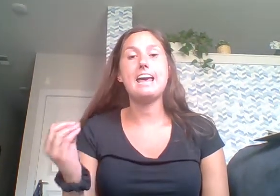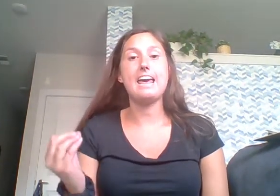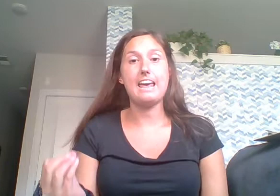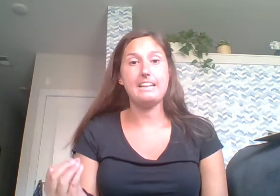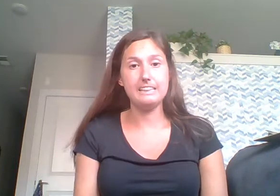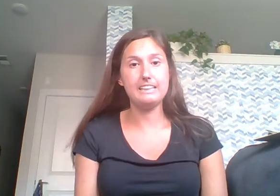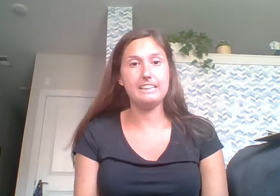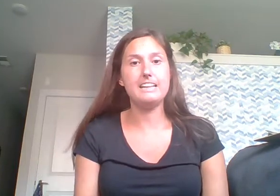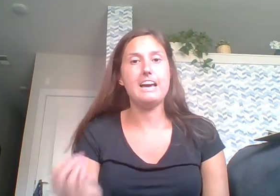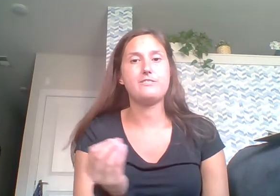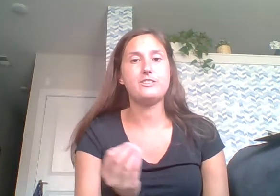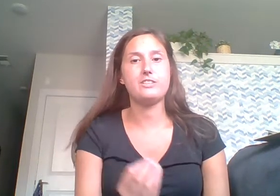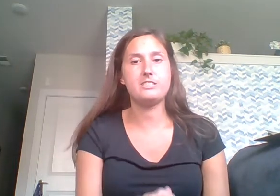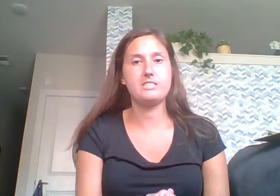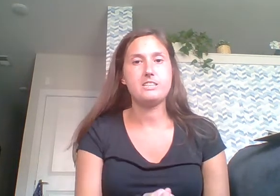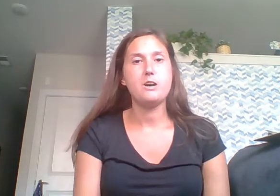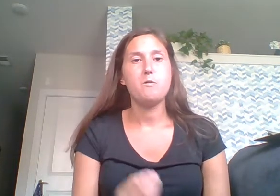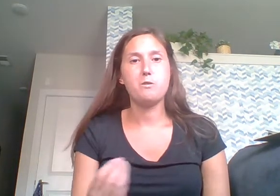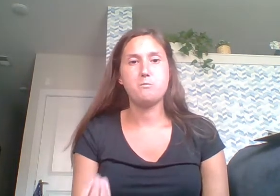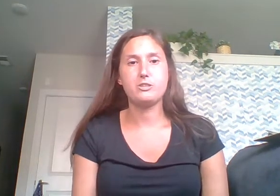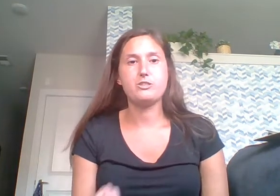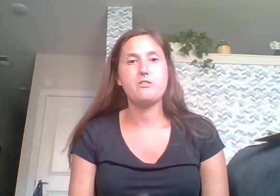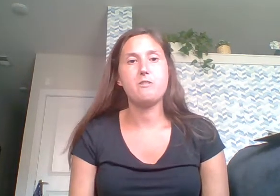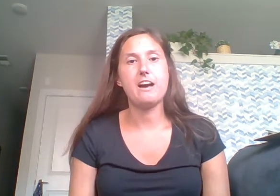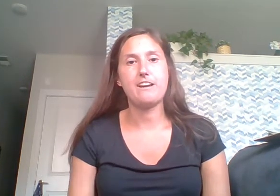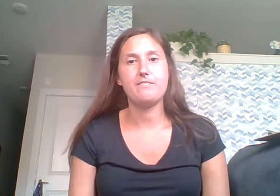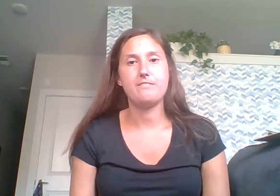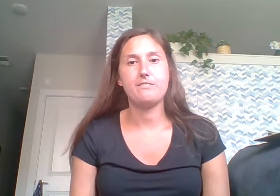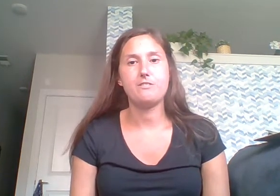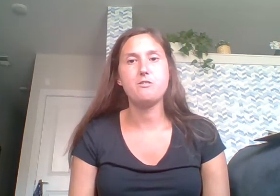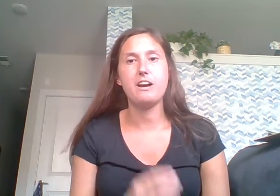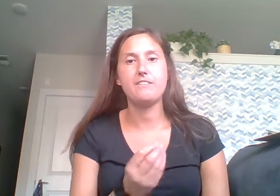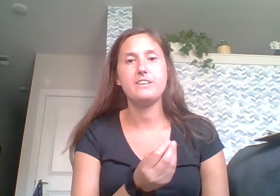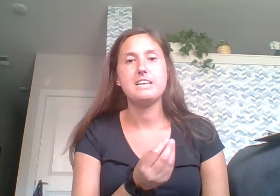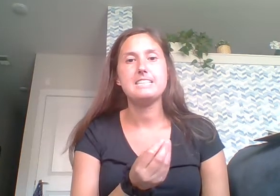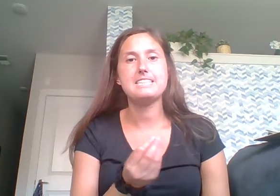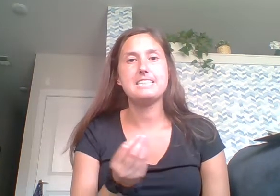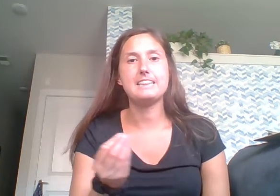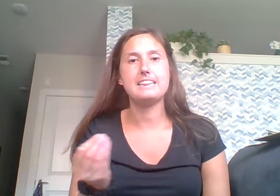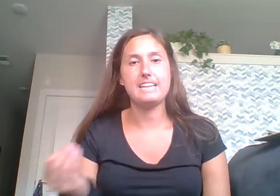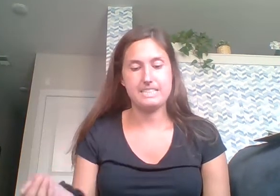uh after the s, what word do you have? You have slight.